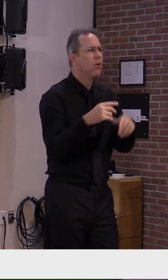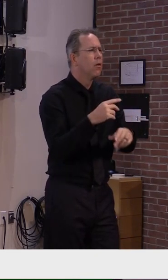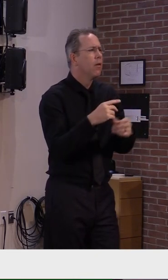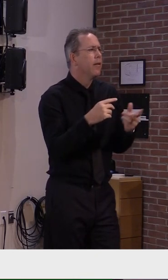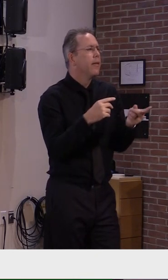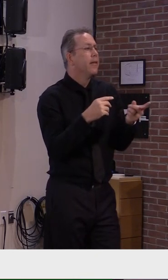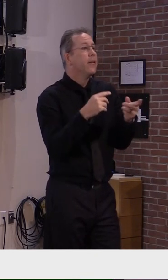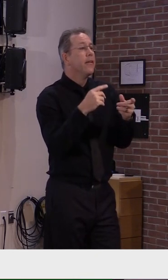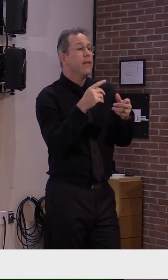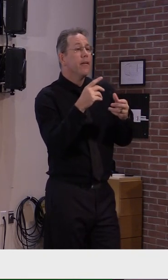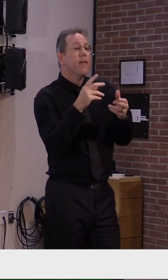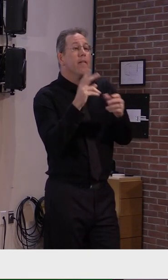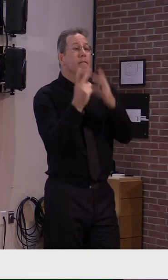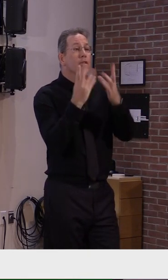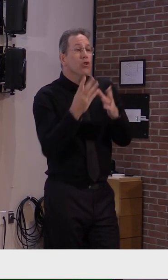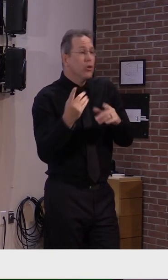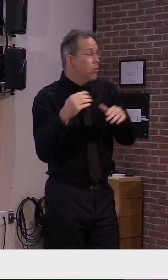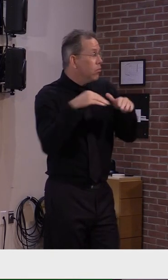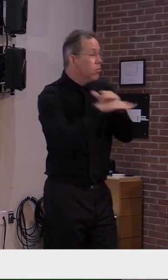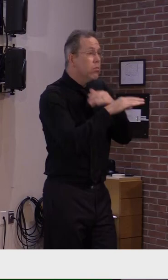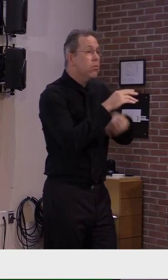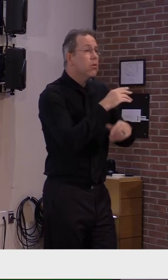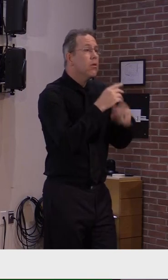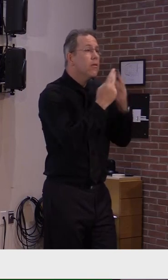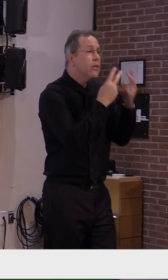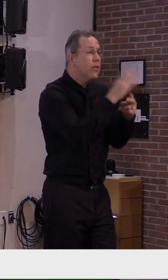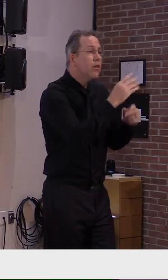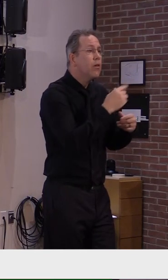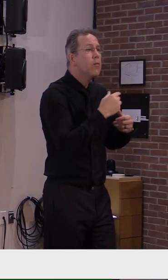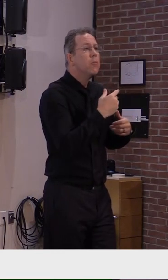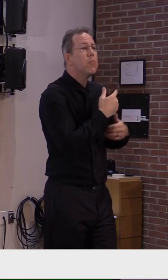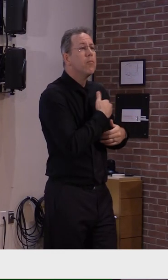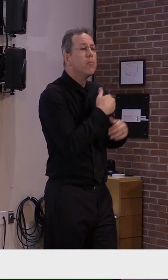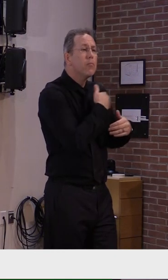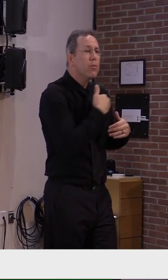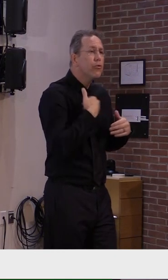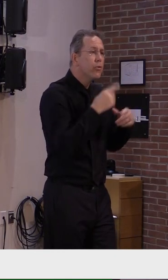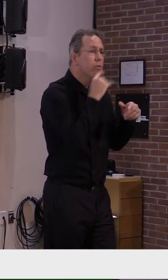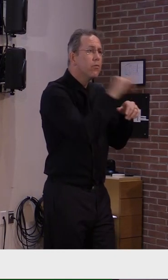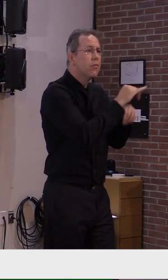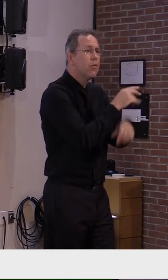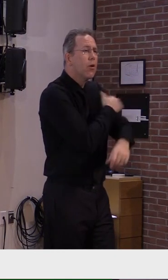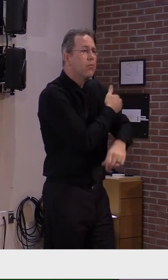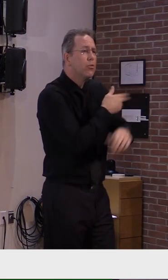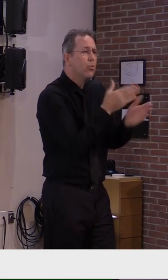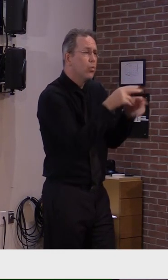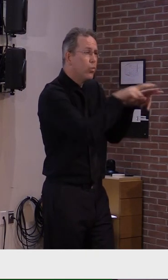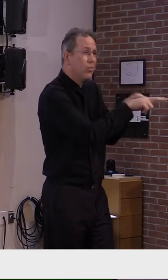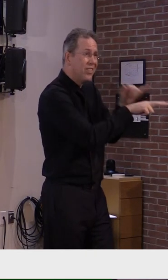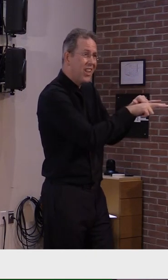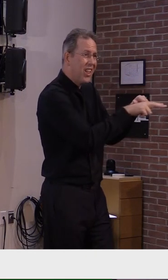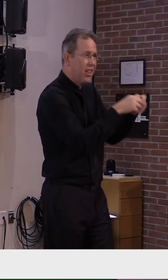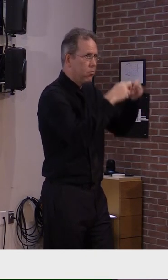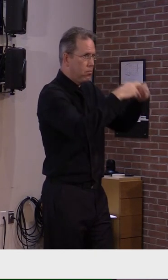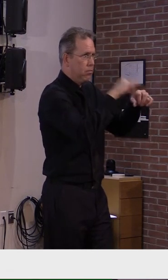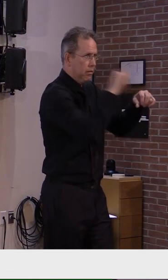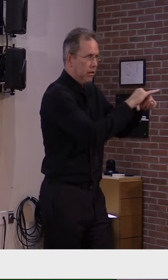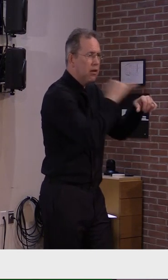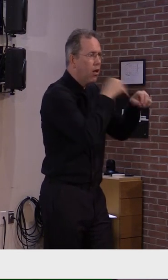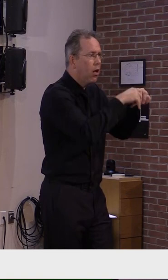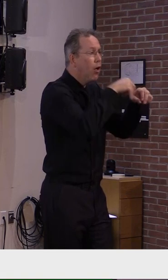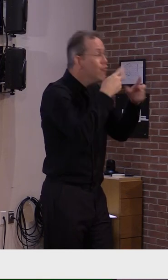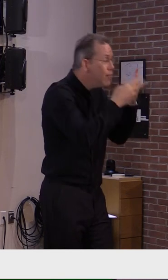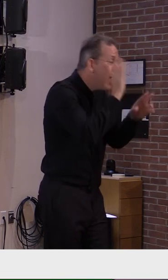others, prevent visitors from in-person visiting with patients suspected of having COVID-19 or test